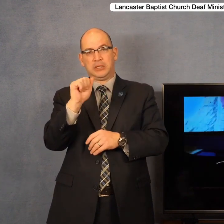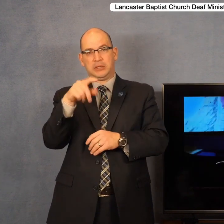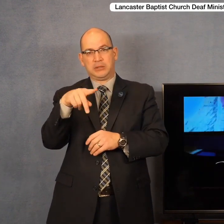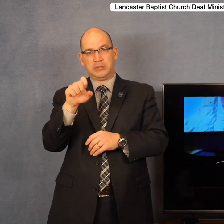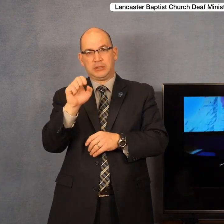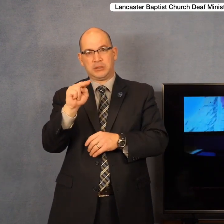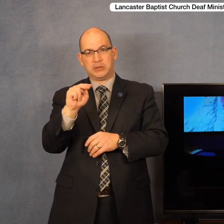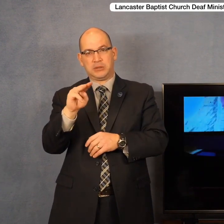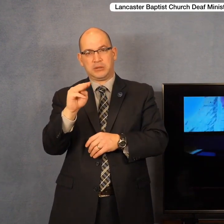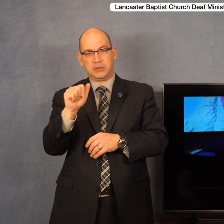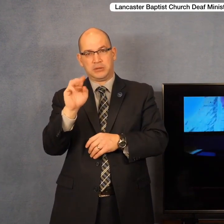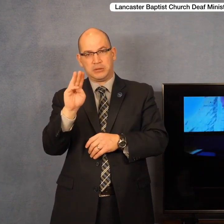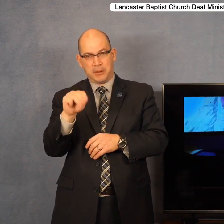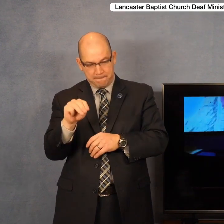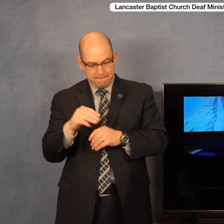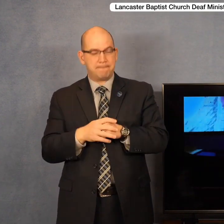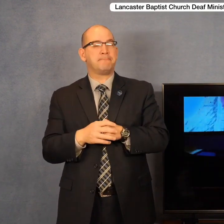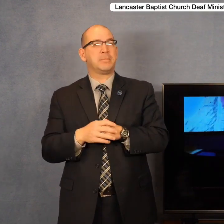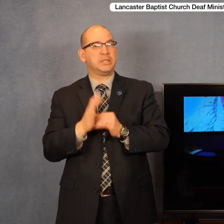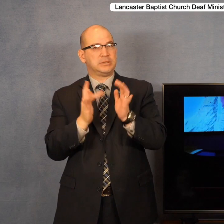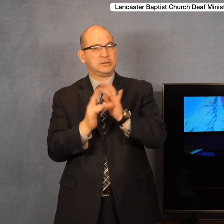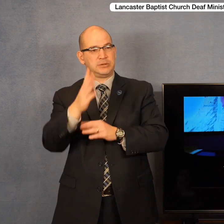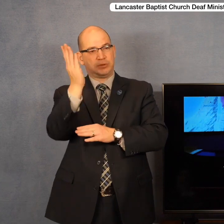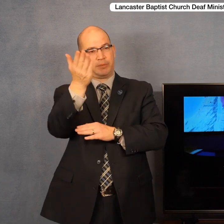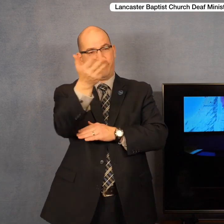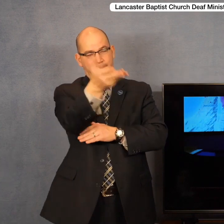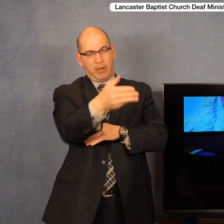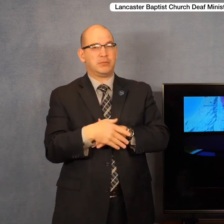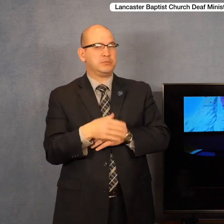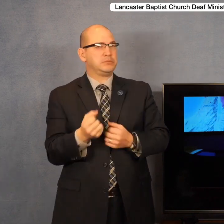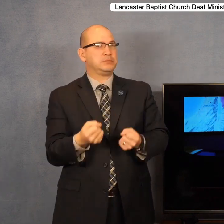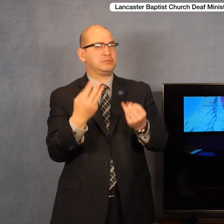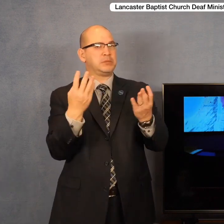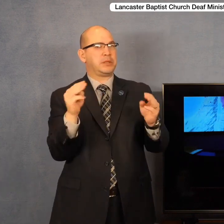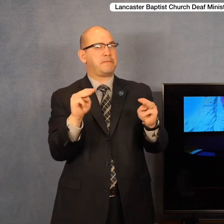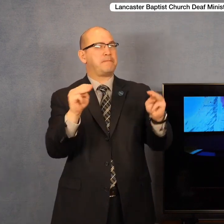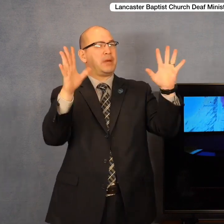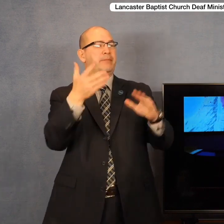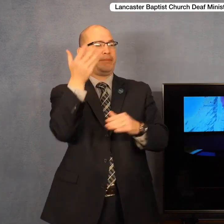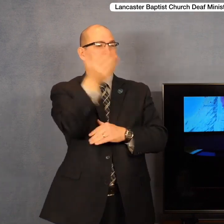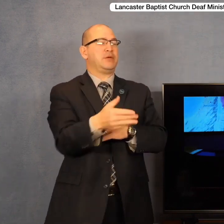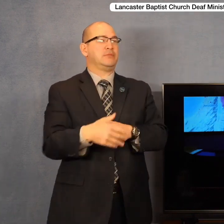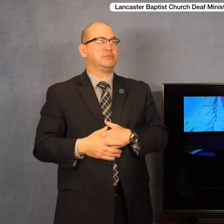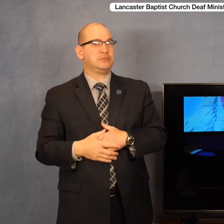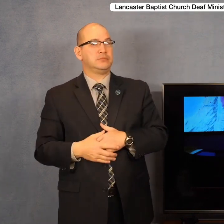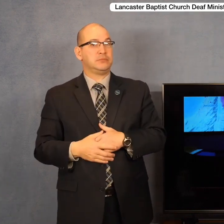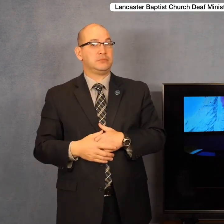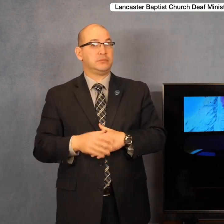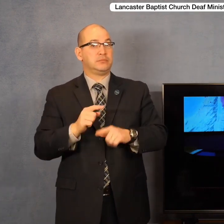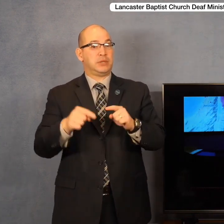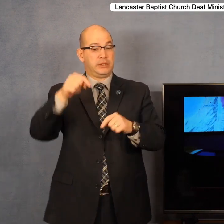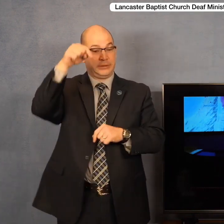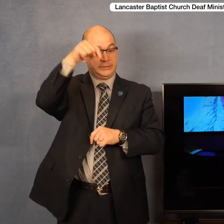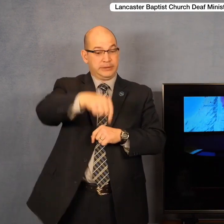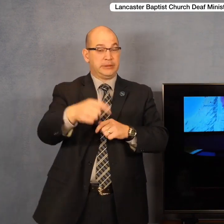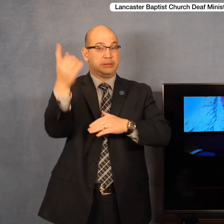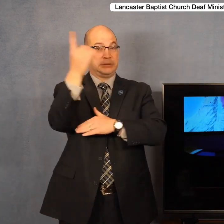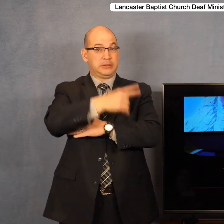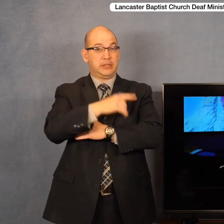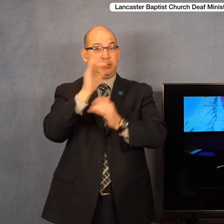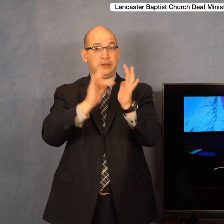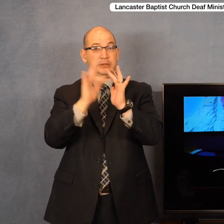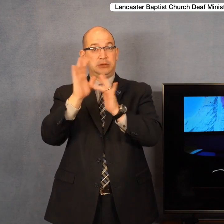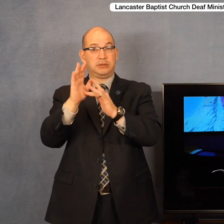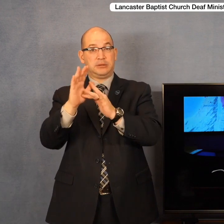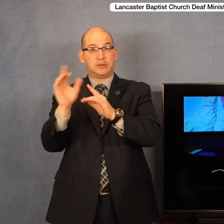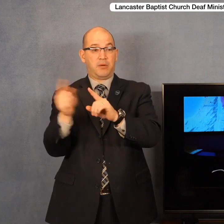the synagogue at Capernaum, and it was there that many miracles were conducted. But on this day, Jesus goes